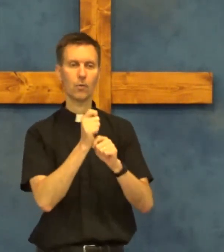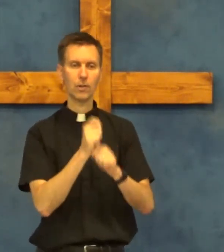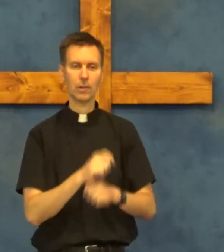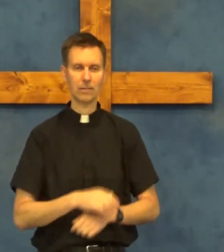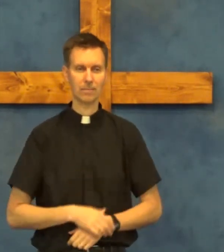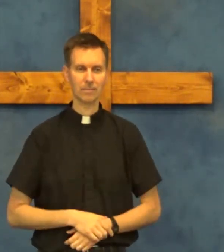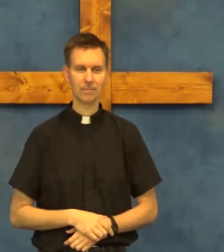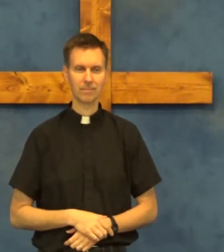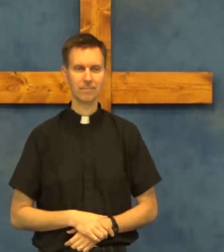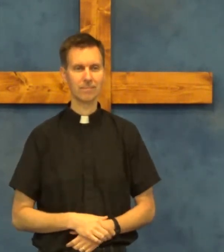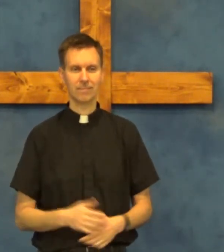fishing